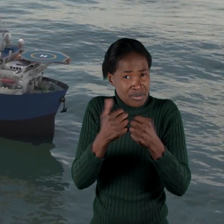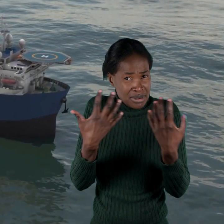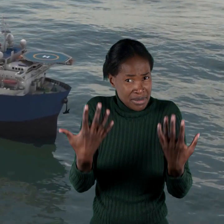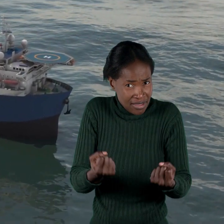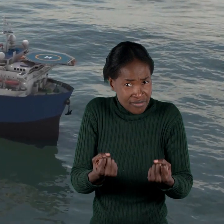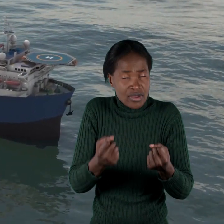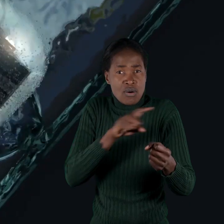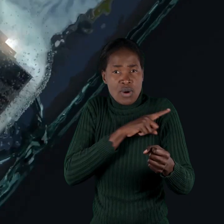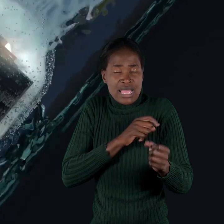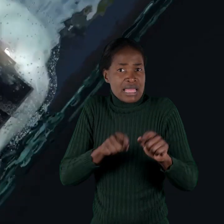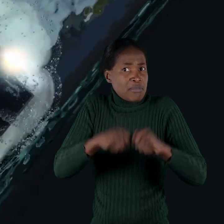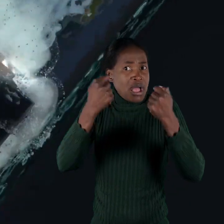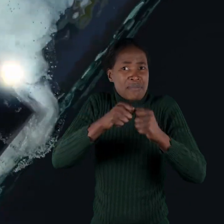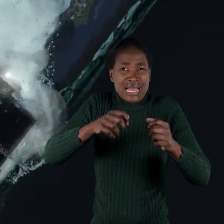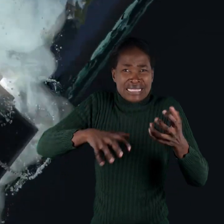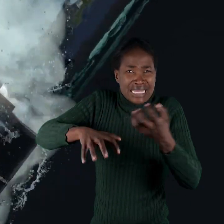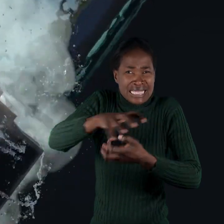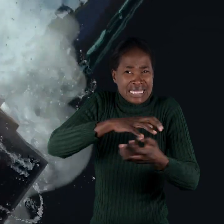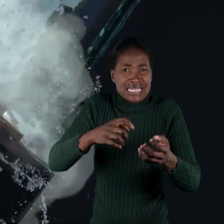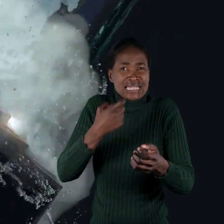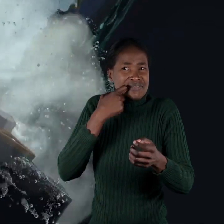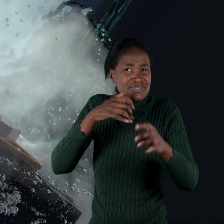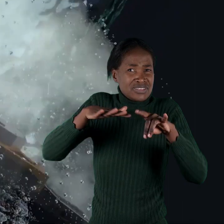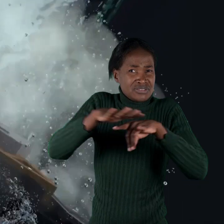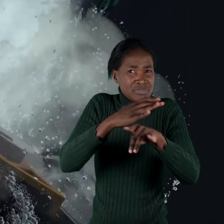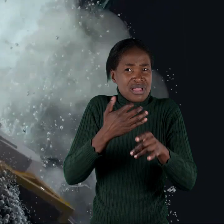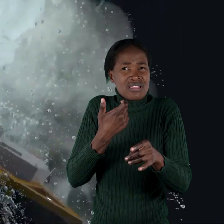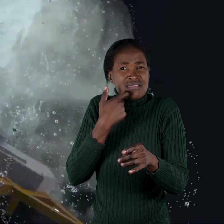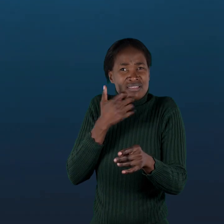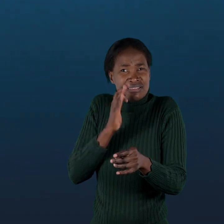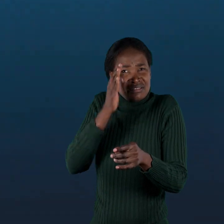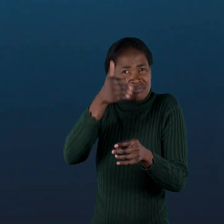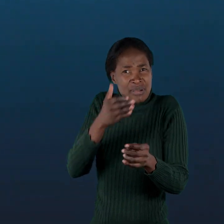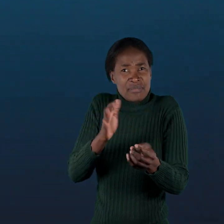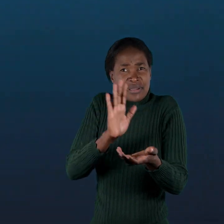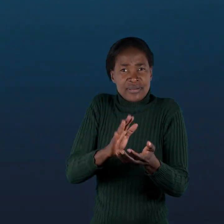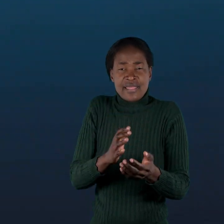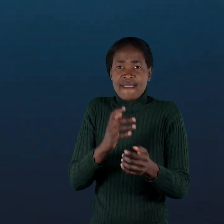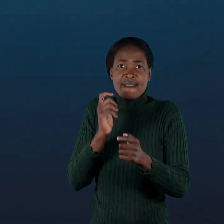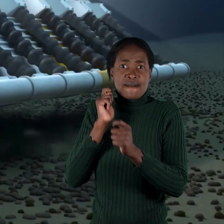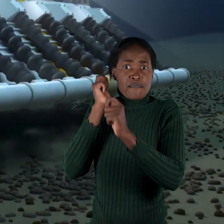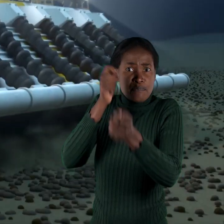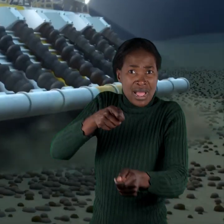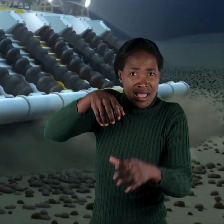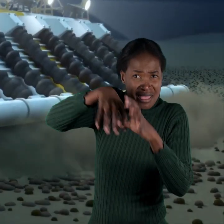destroy habitats where sharks and other marine animals live. Activities like seabed mining, with things like phosphate,